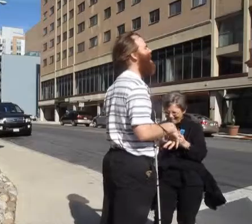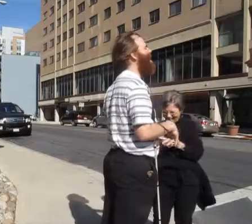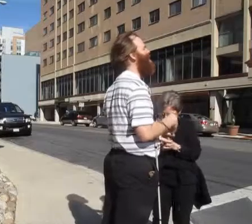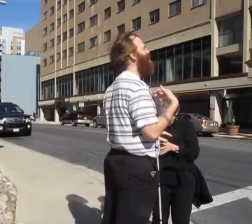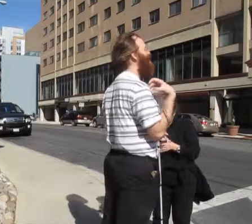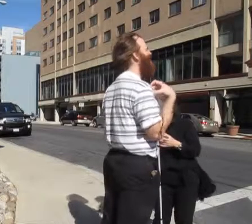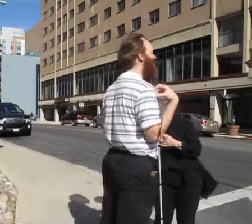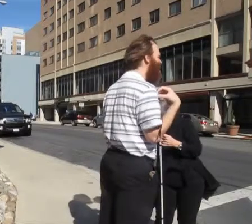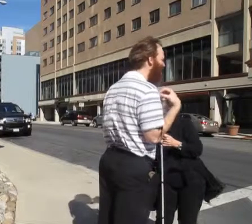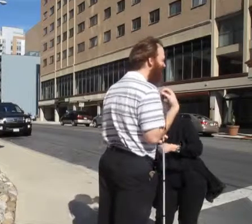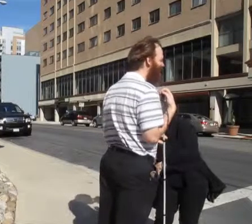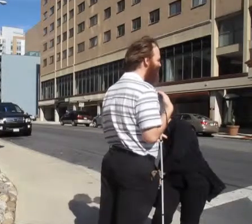Good.